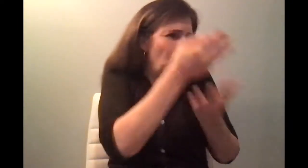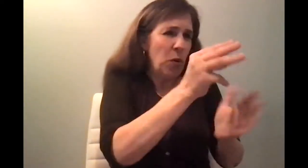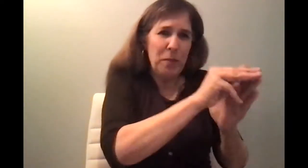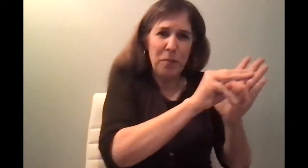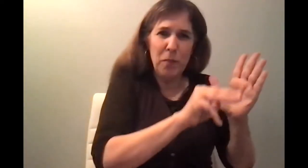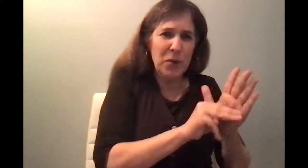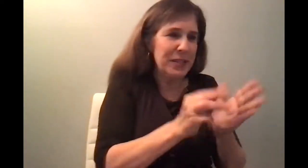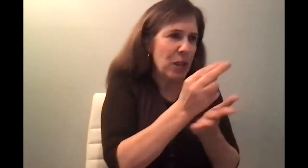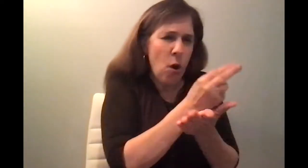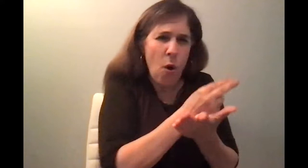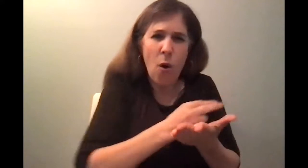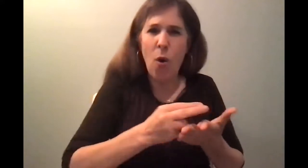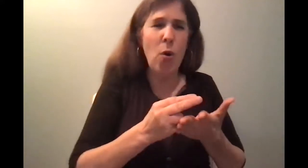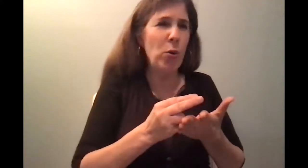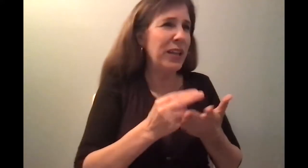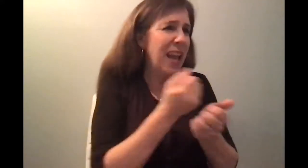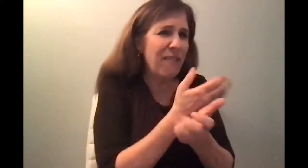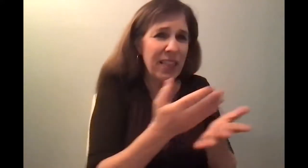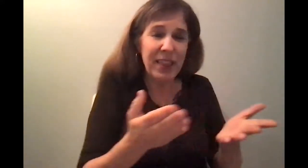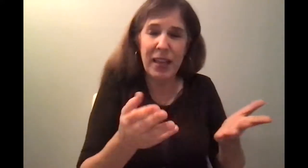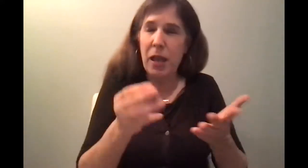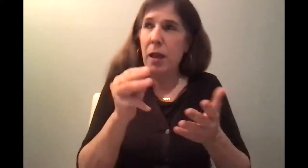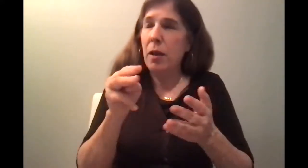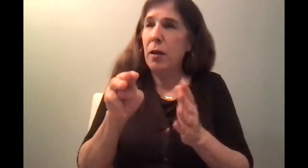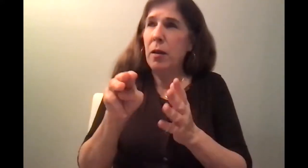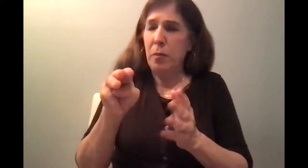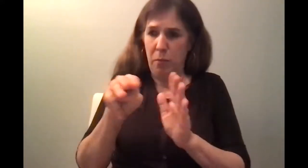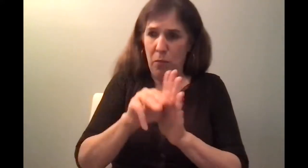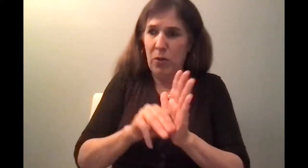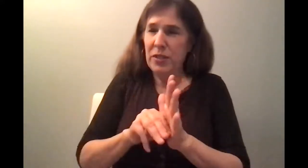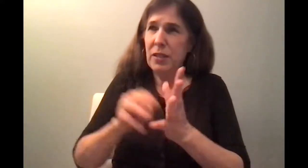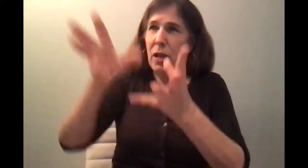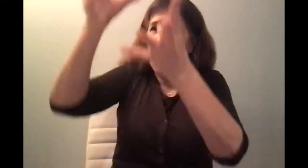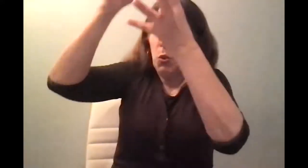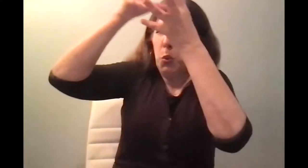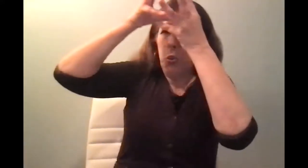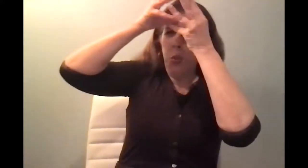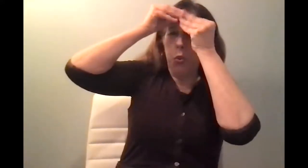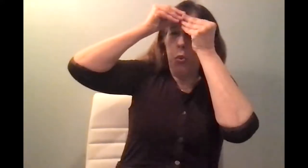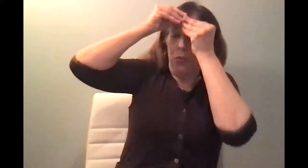he just wrote it down, and each and every word, each and every letter, even, he was by divine